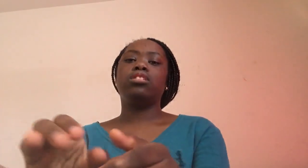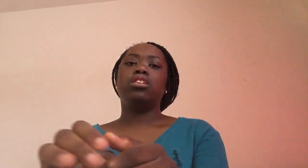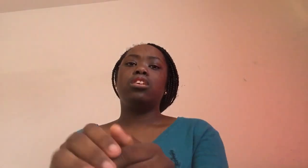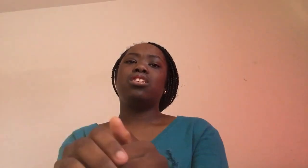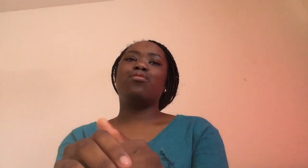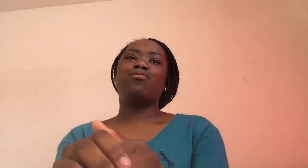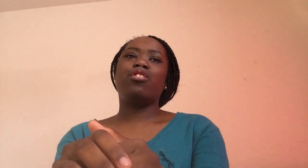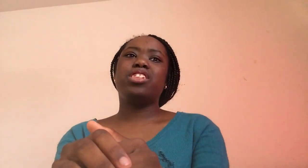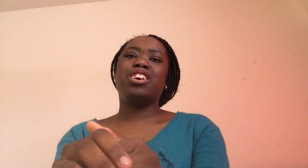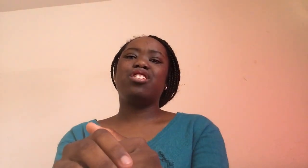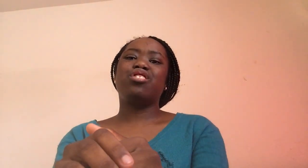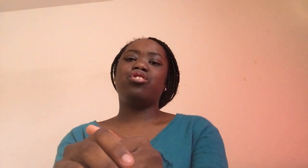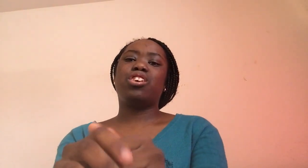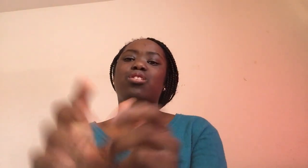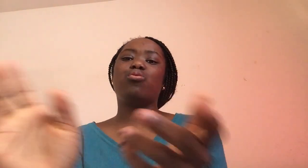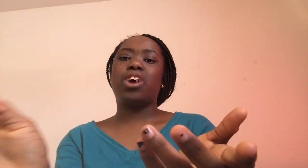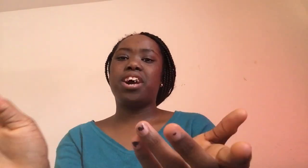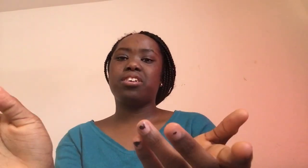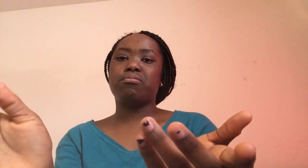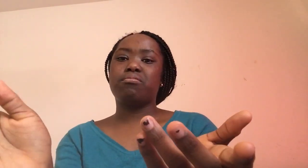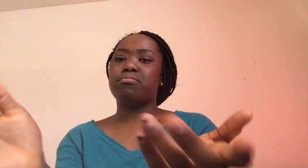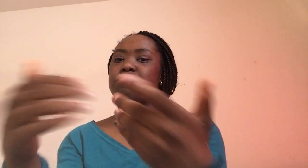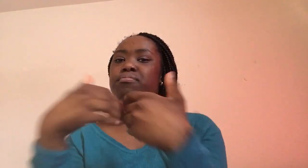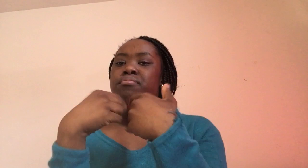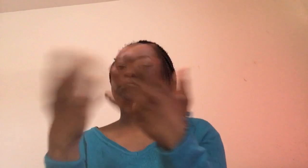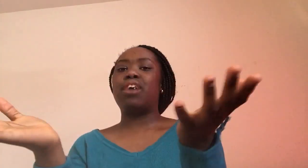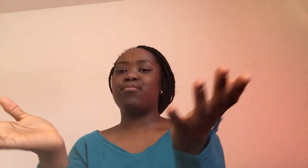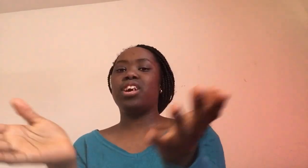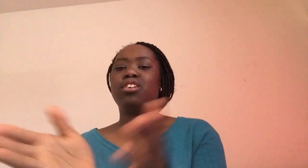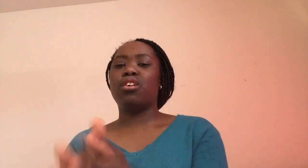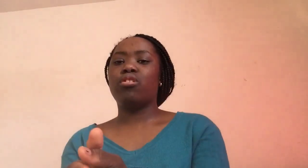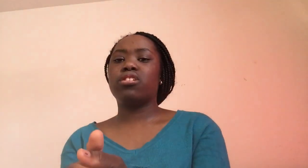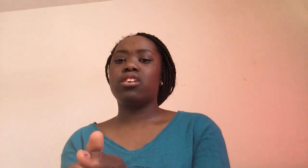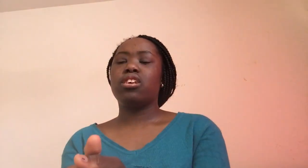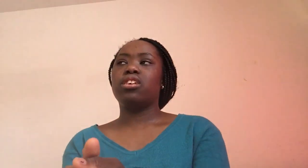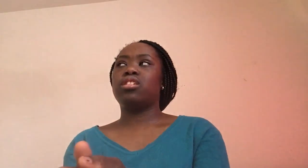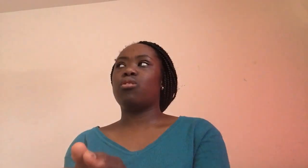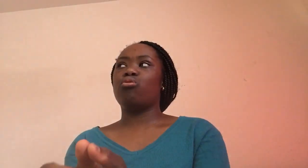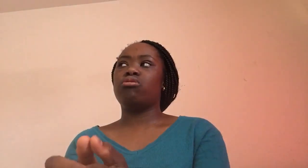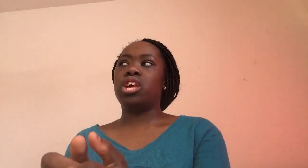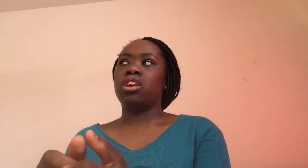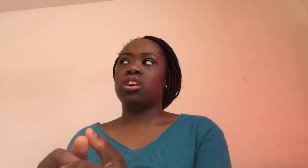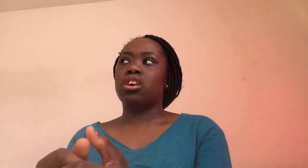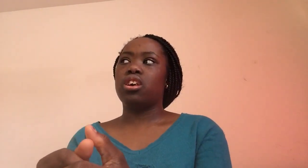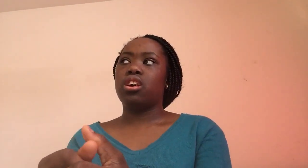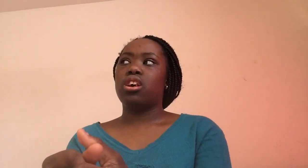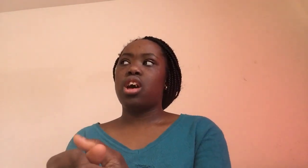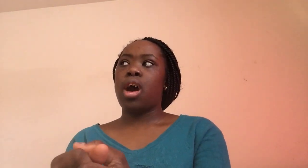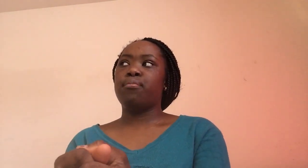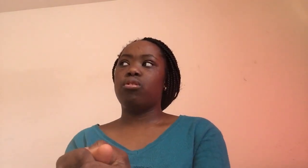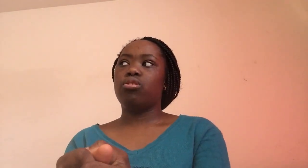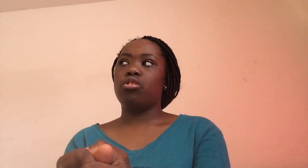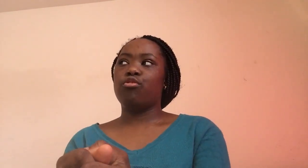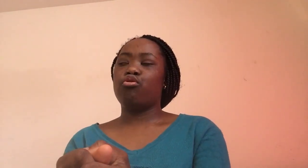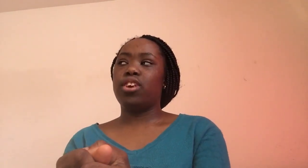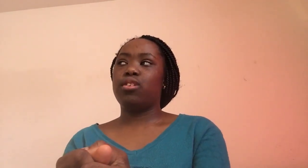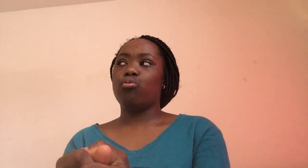The first thing I'm gonna I'm gonna watch car videos, this whole thing. I'm so, so afraid to